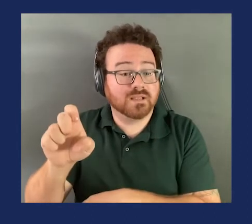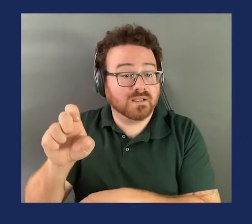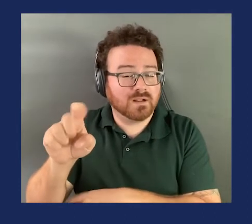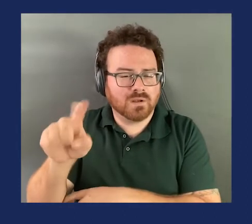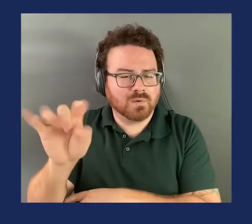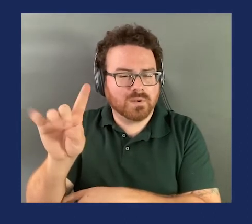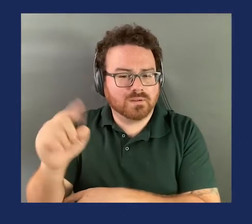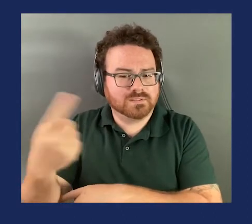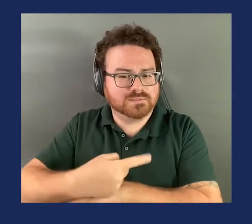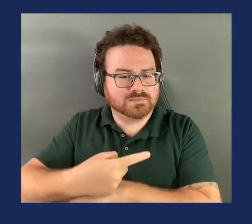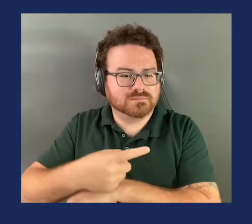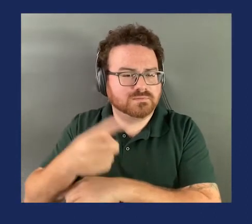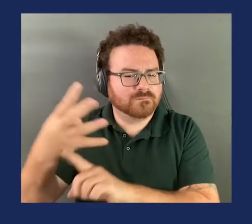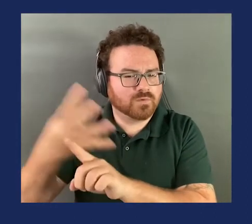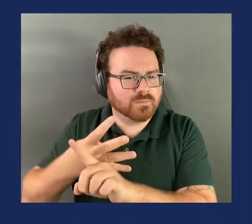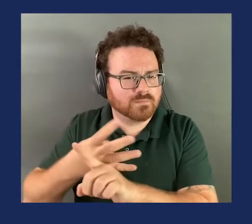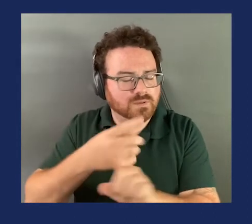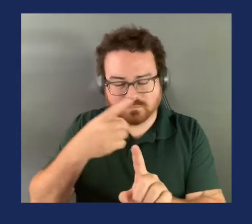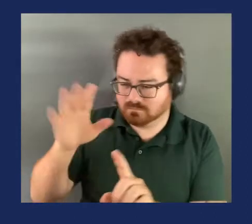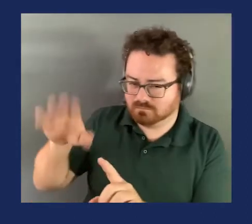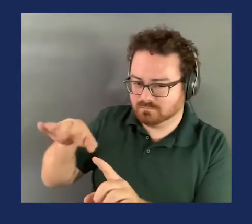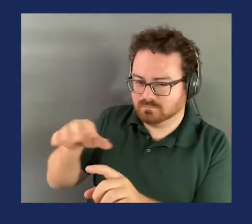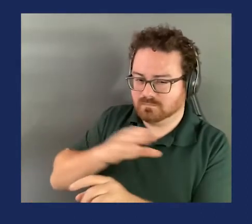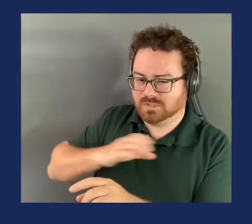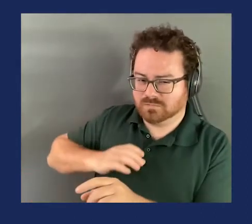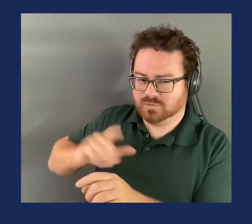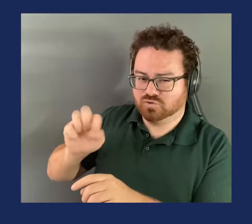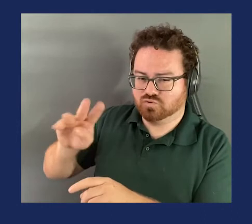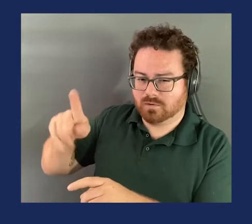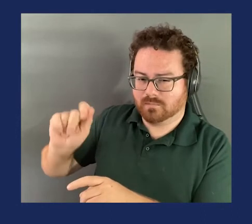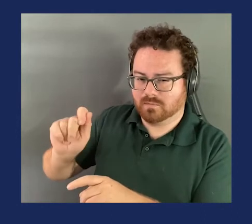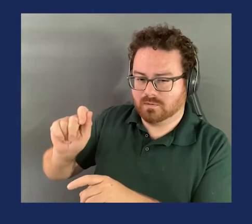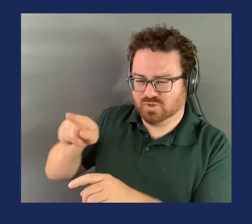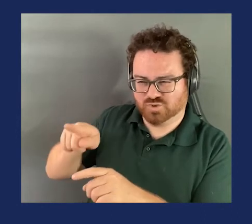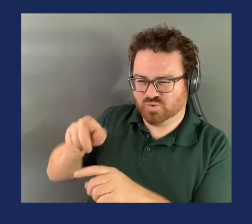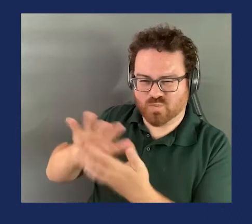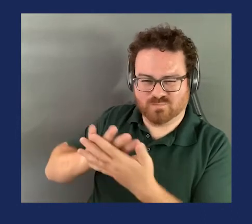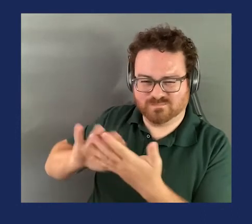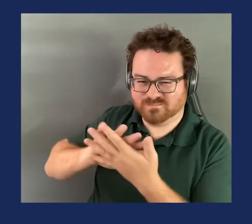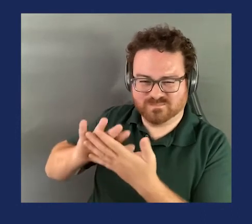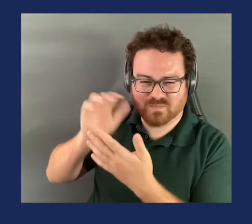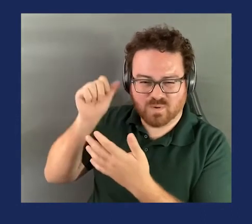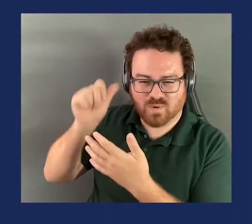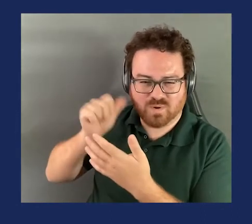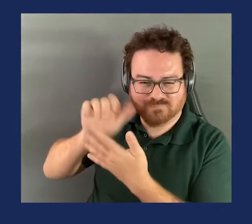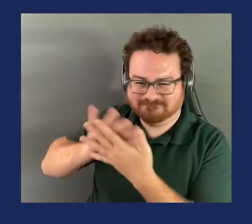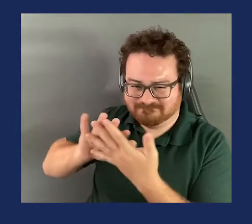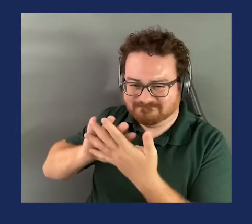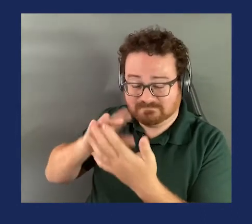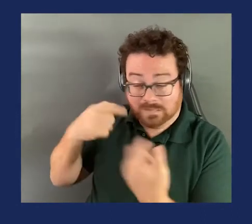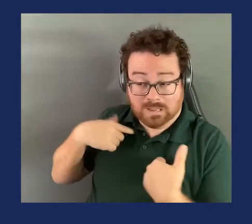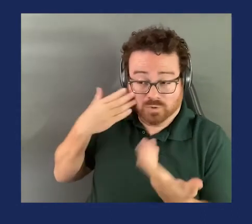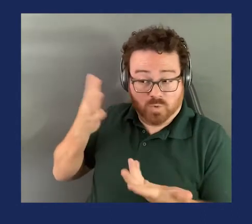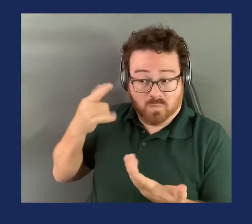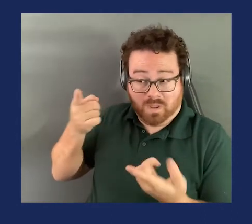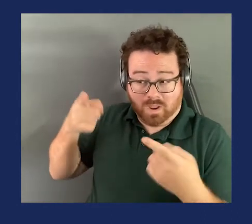At the same time, the amendment would seek... Trumka, you're cutting in and out. If you can just lean into the mic. I'm not sure why it's doing that, but